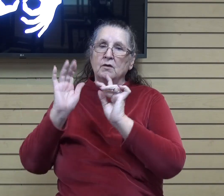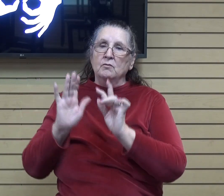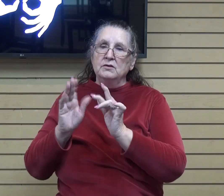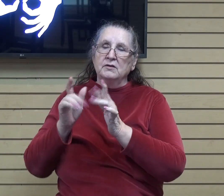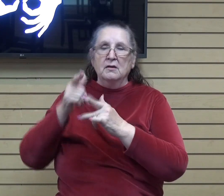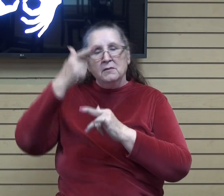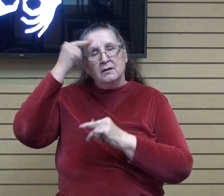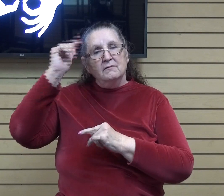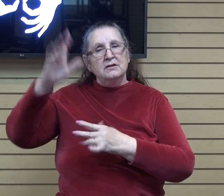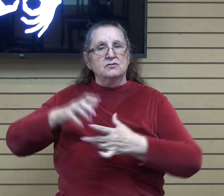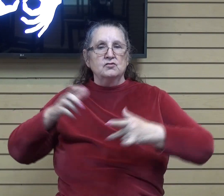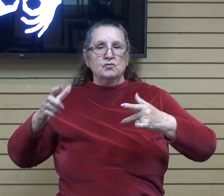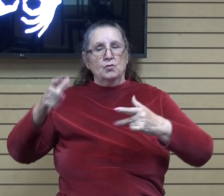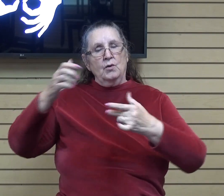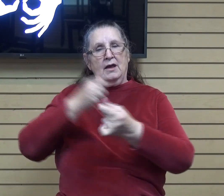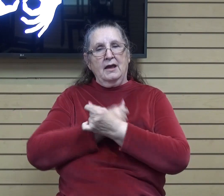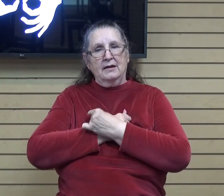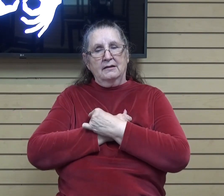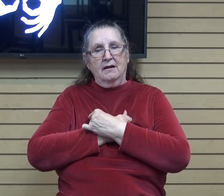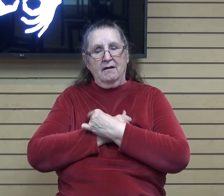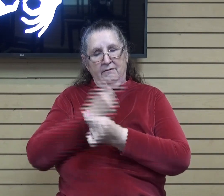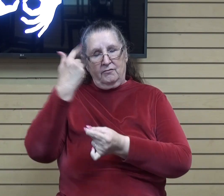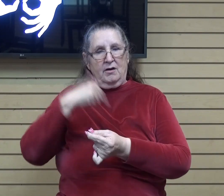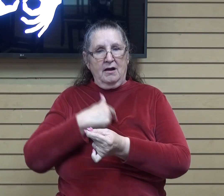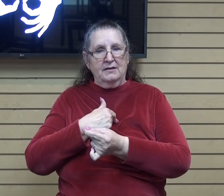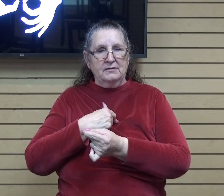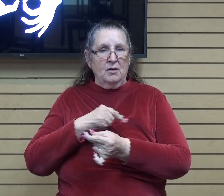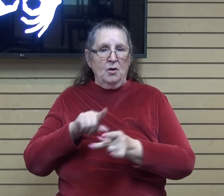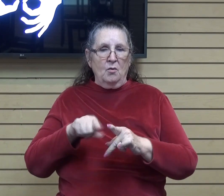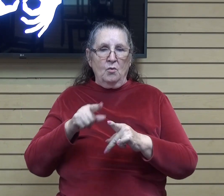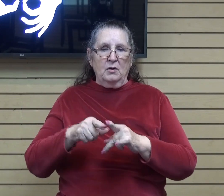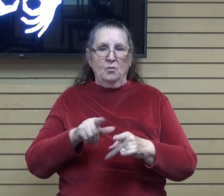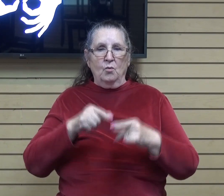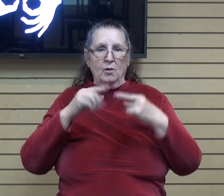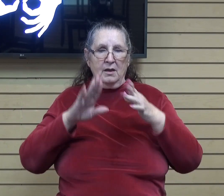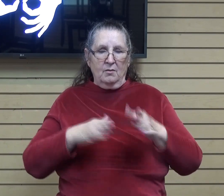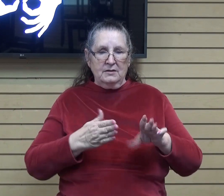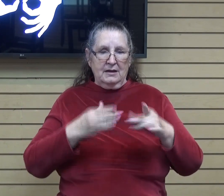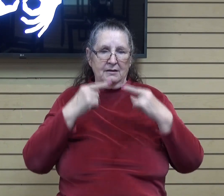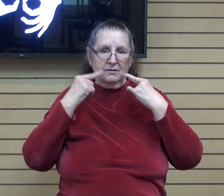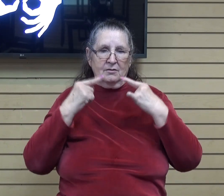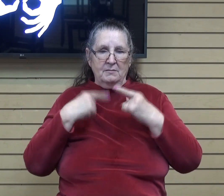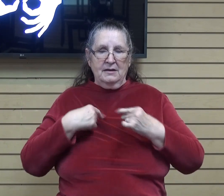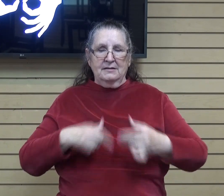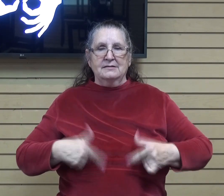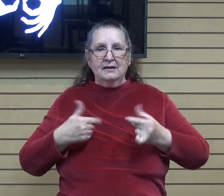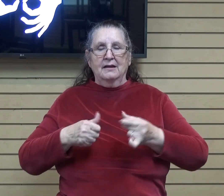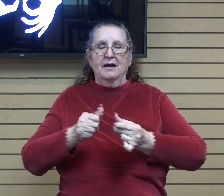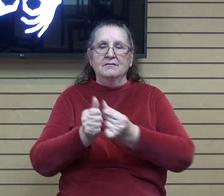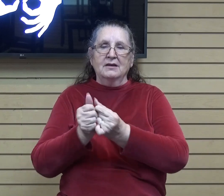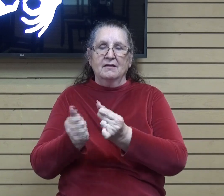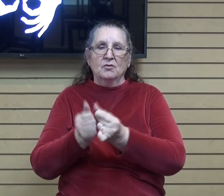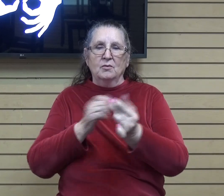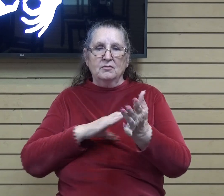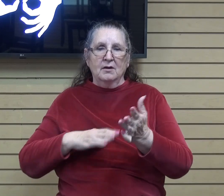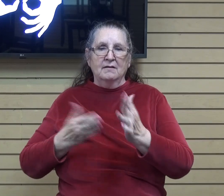great love with which he loved us, even when we were dead in our trespasses, made us alive together with Christ. By grace you've been saved,